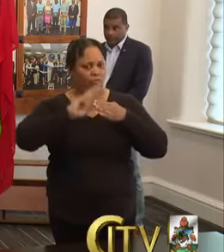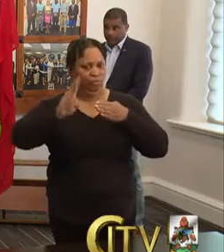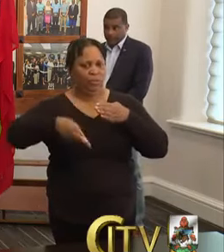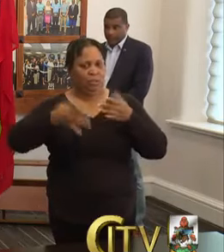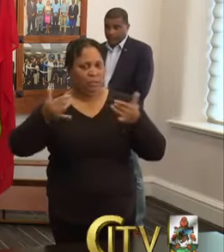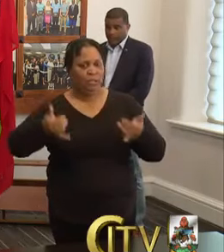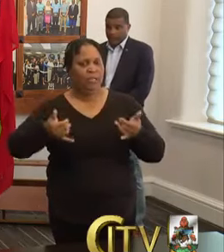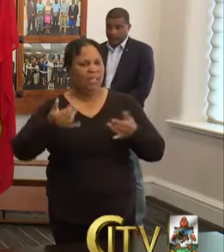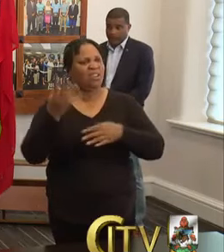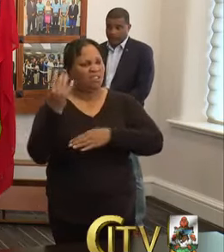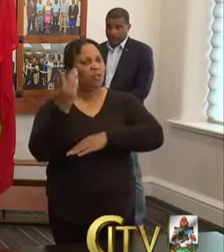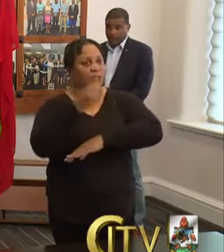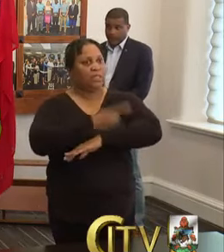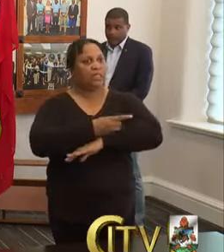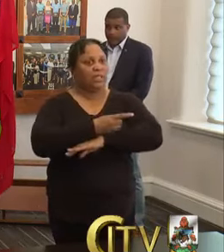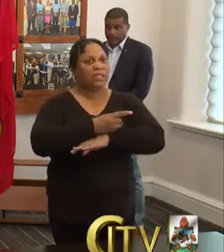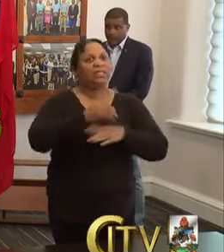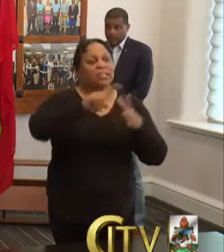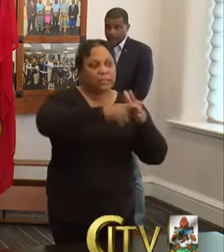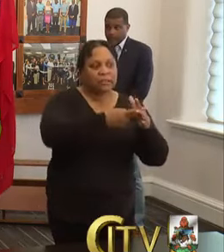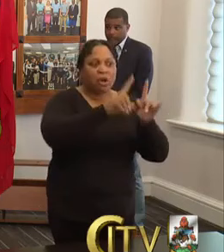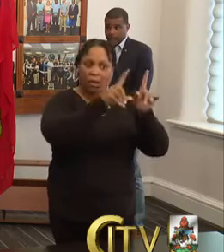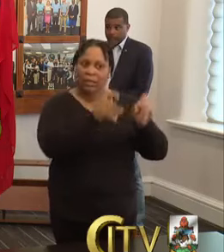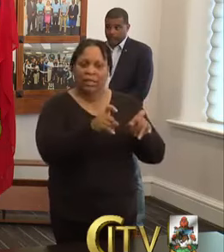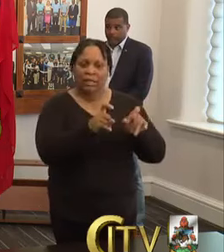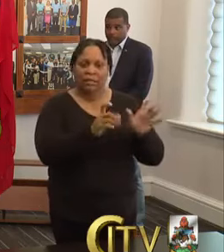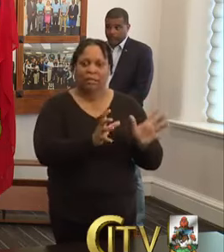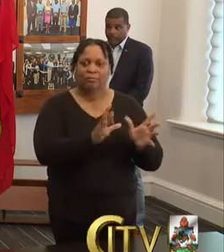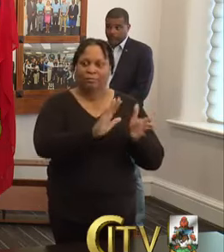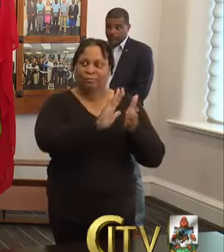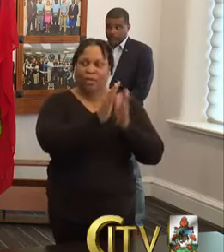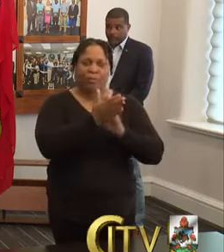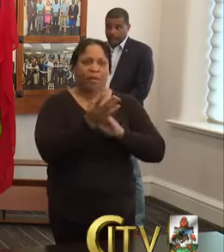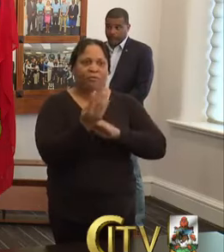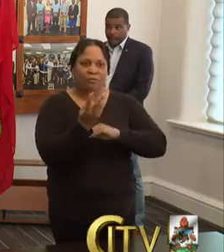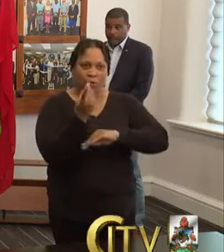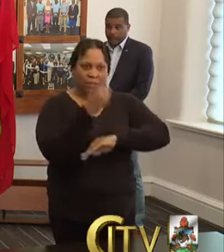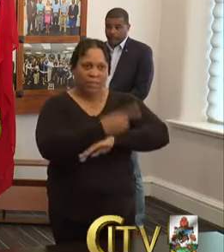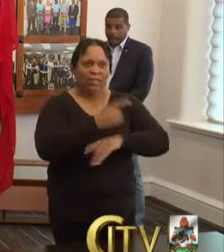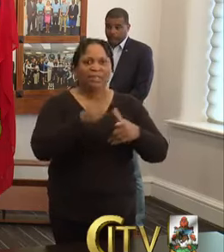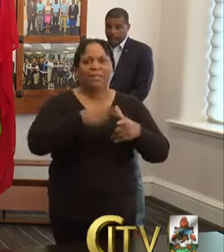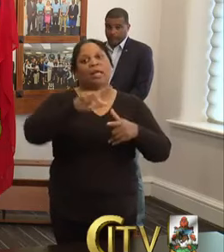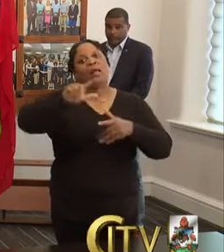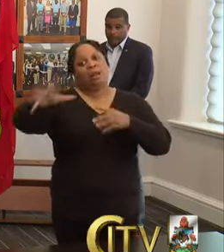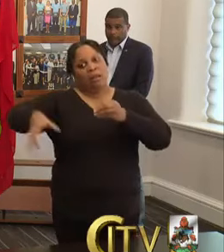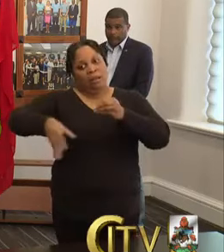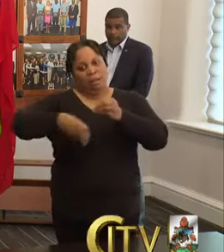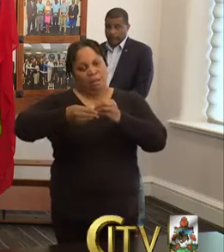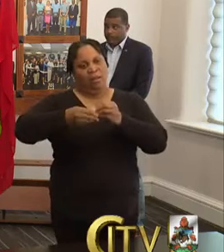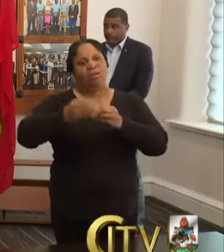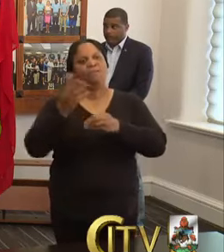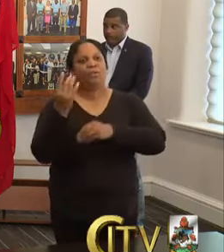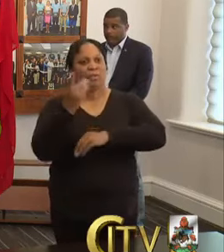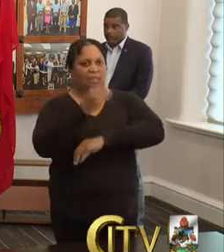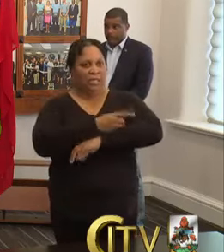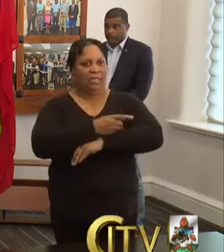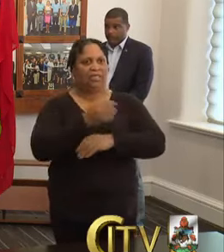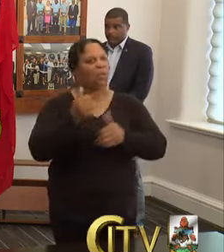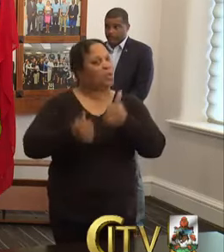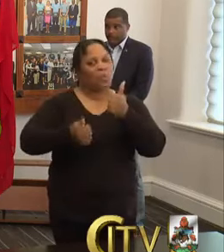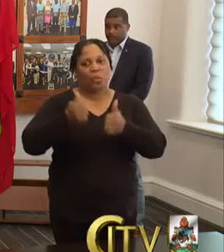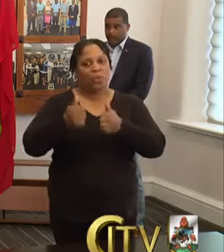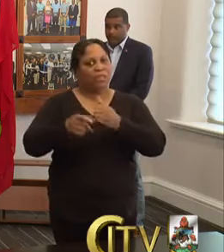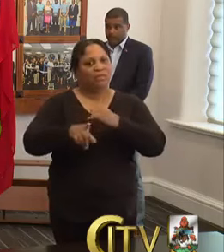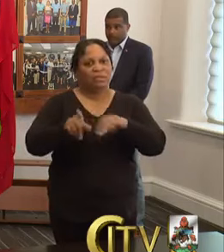the minister said, 14 days from the test, they'll be in isolation for another 14 days. So another 14 days. Yes. It's whichever is longest, the 14 days